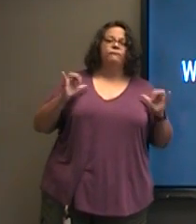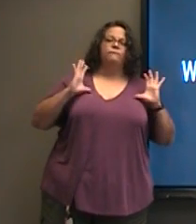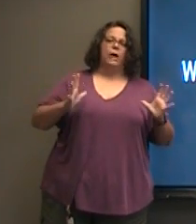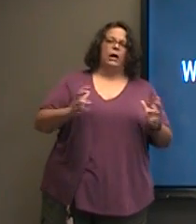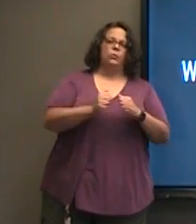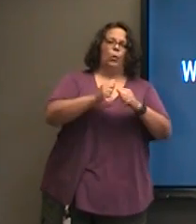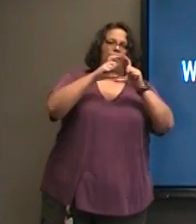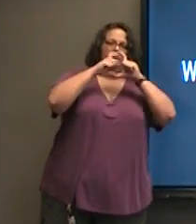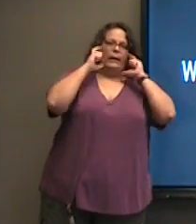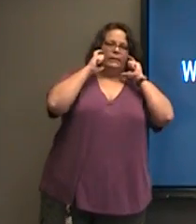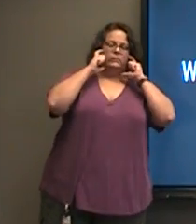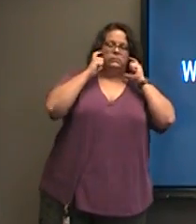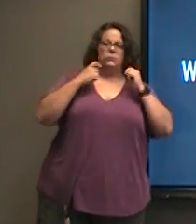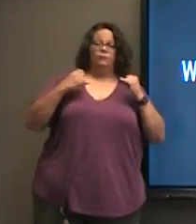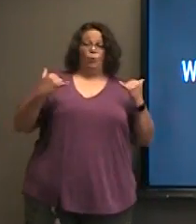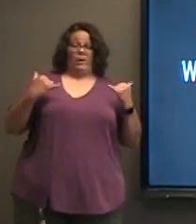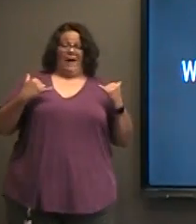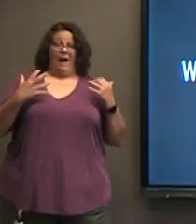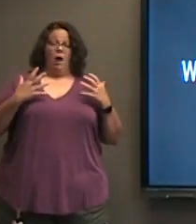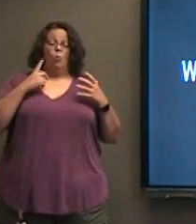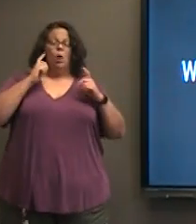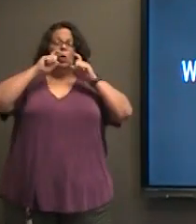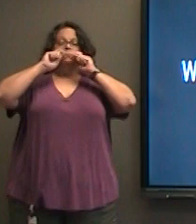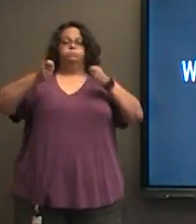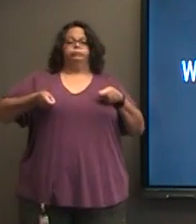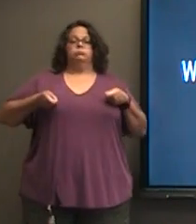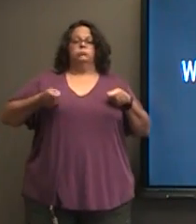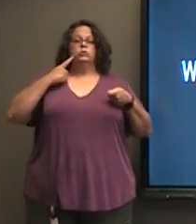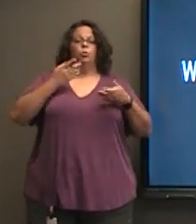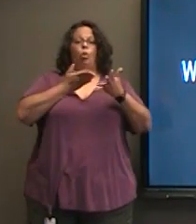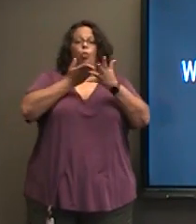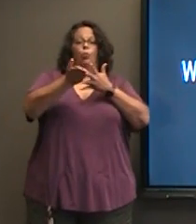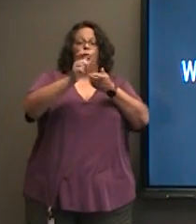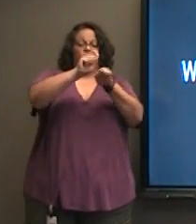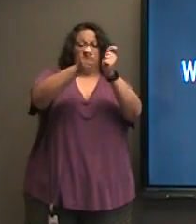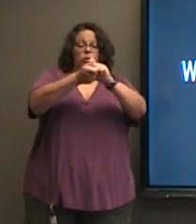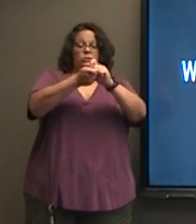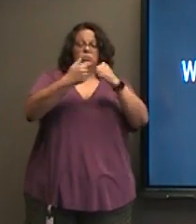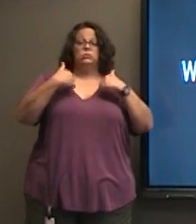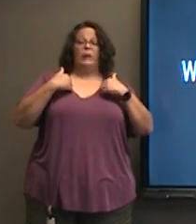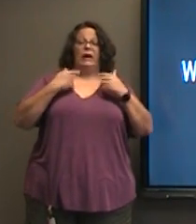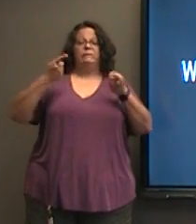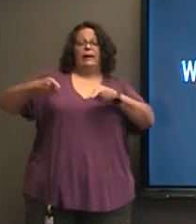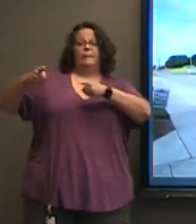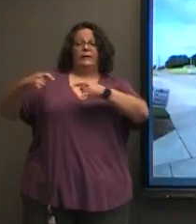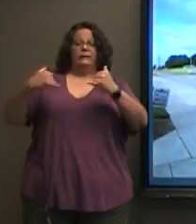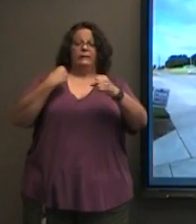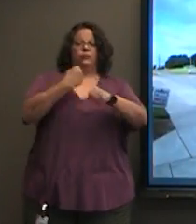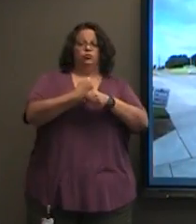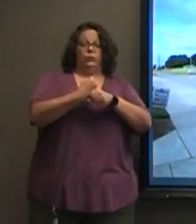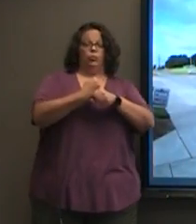of this video, I'm going to remove my mask so that we go through some of the changes that we have coming up in the school year.